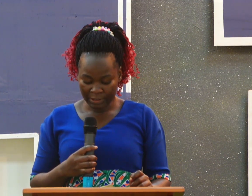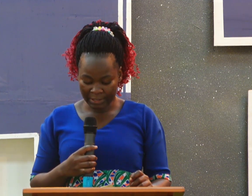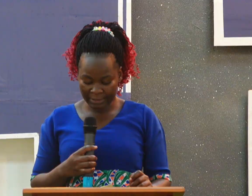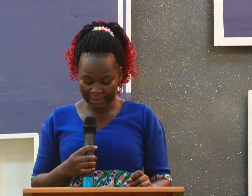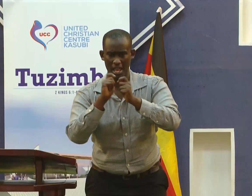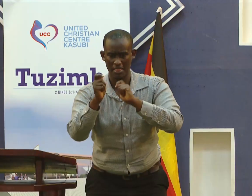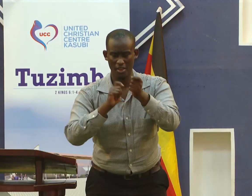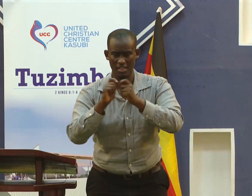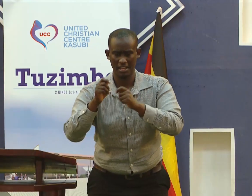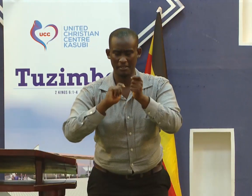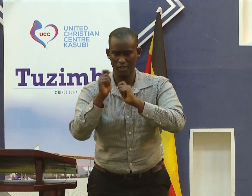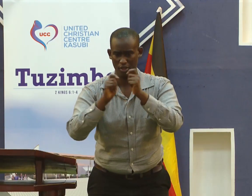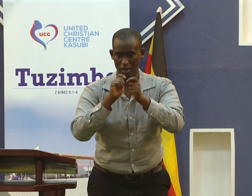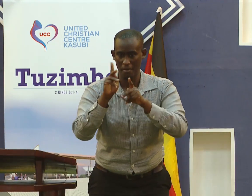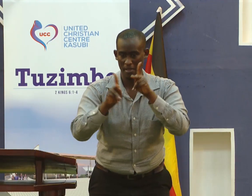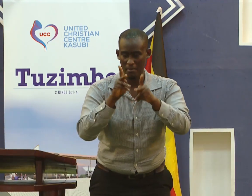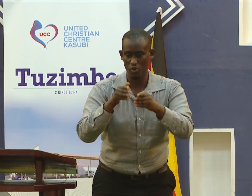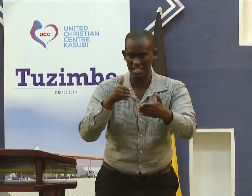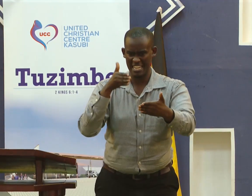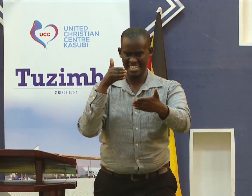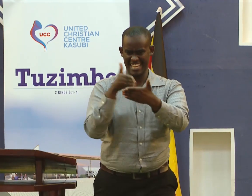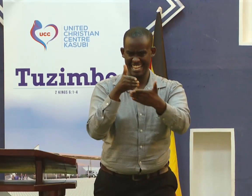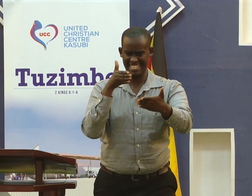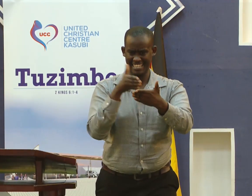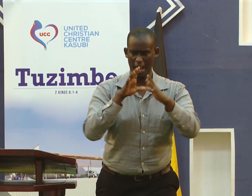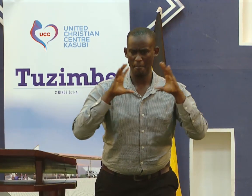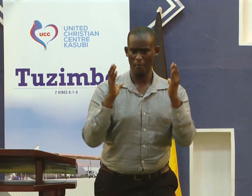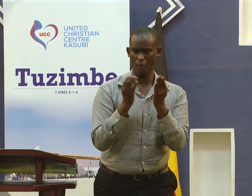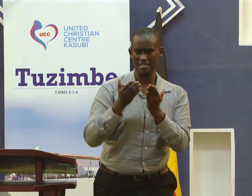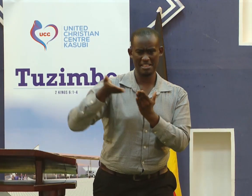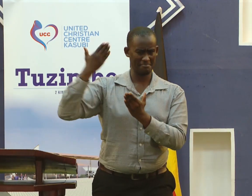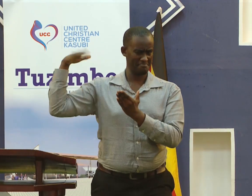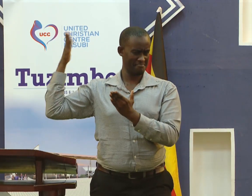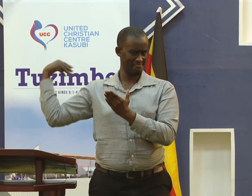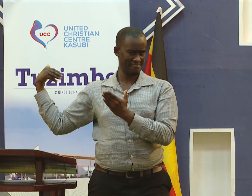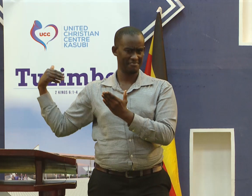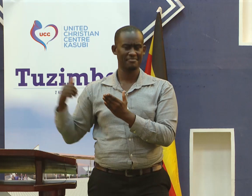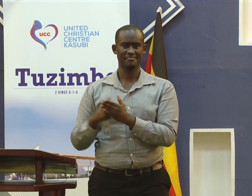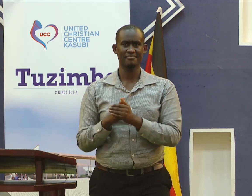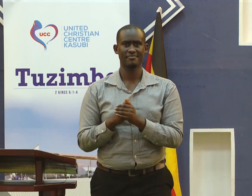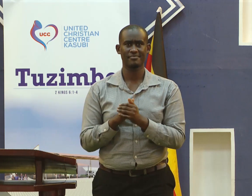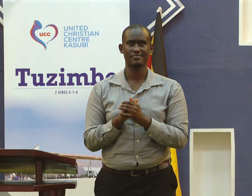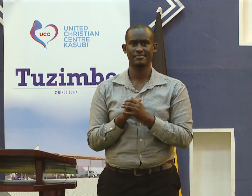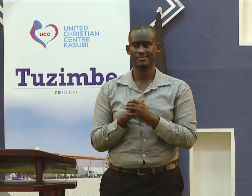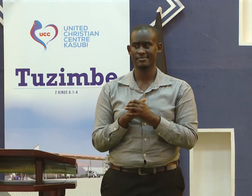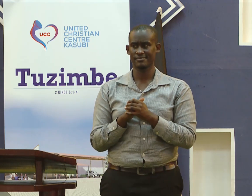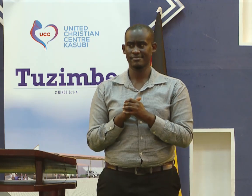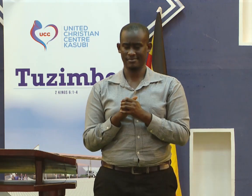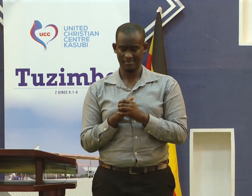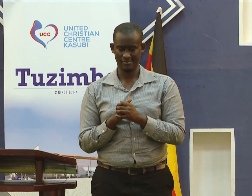Janice and Jambres, they opposed Moses before Pharaoh. Verse 8,